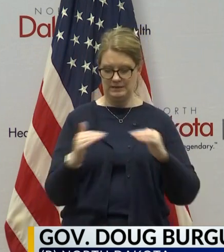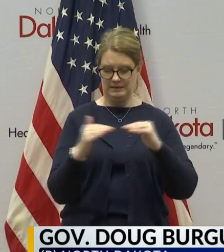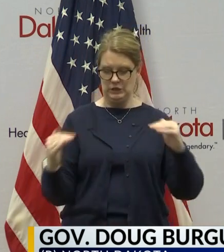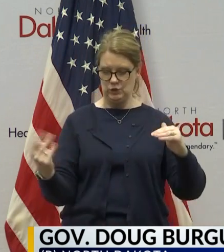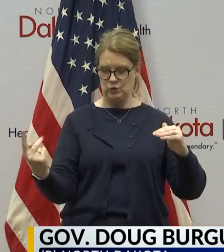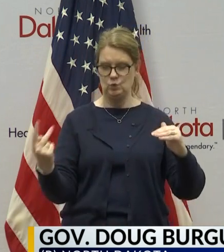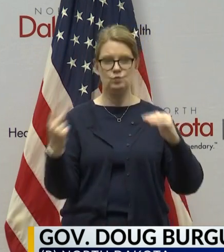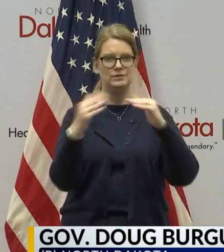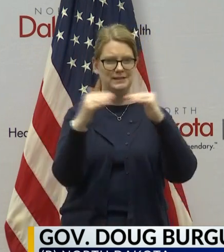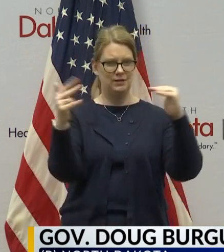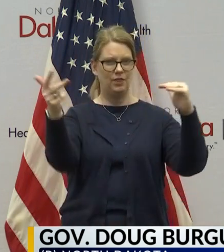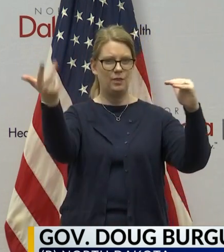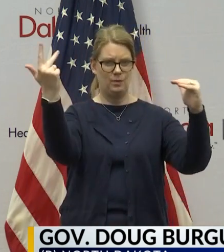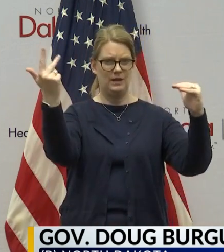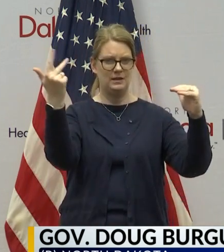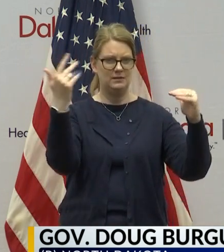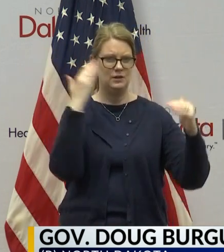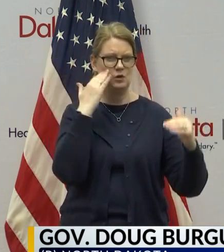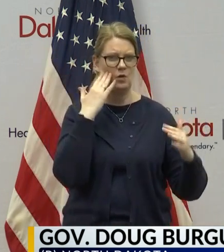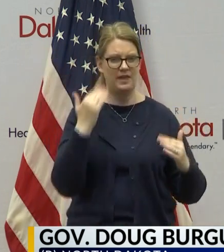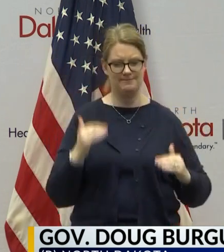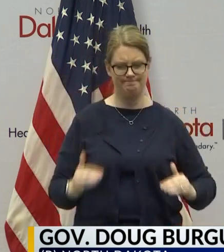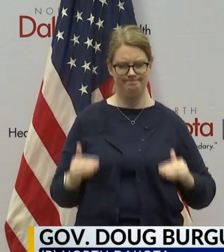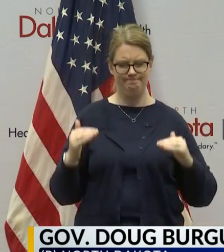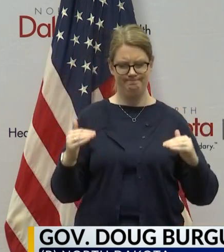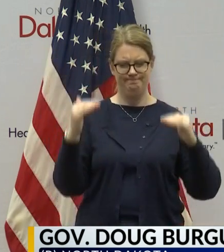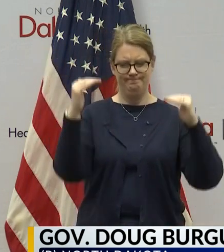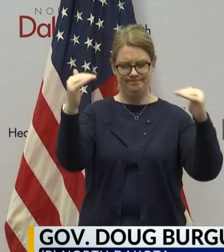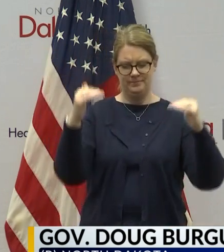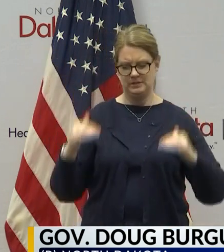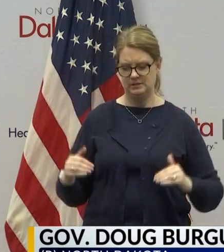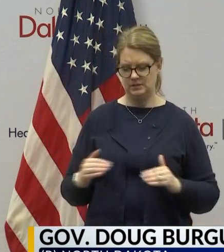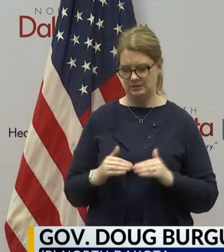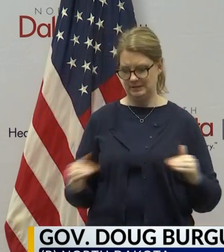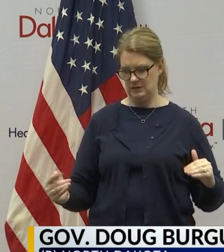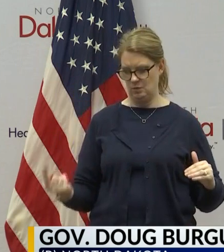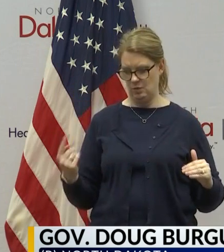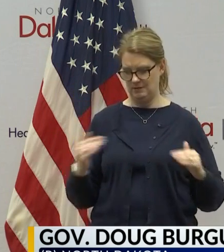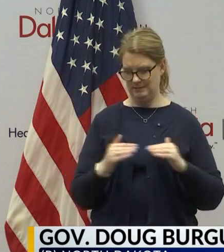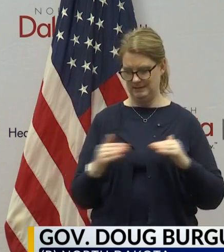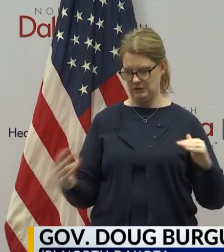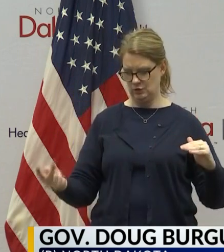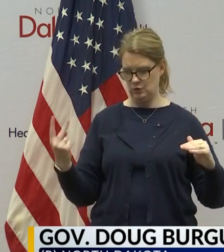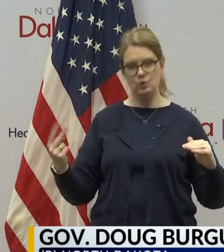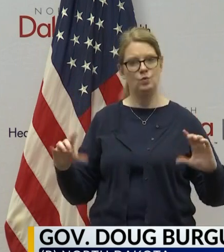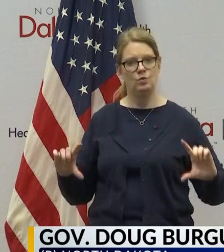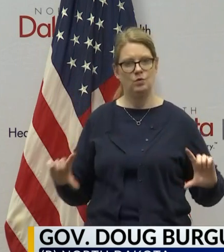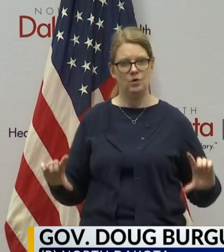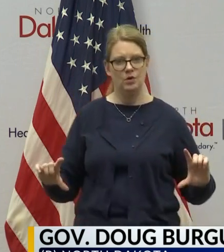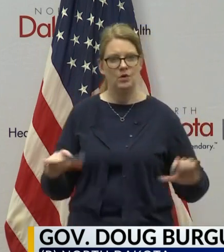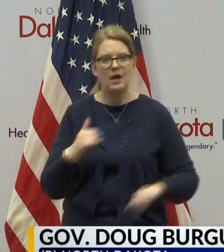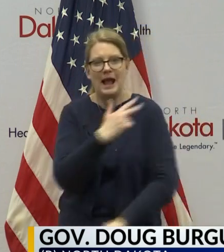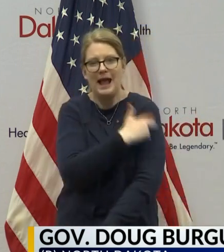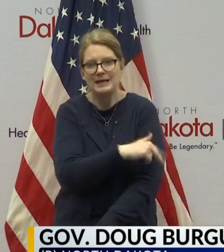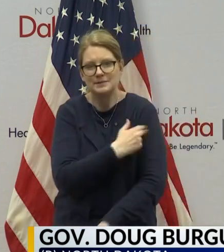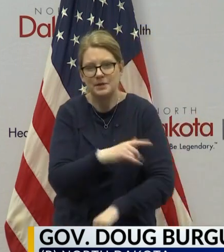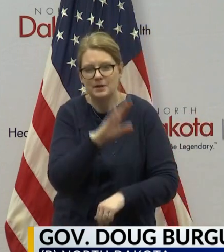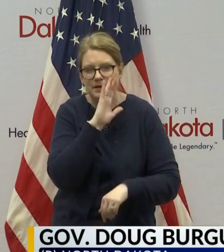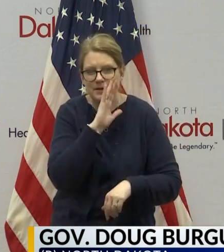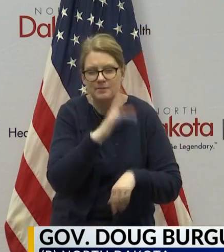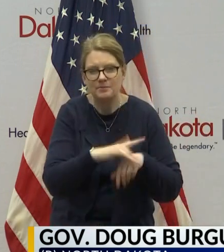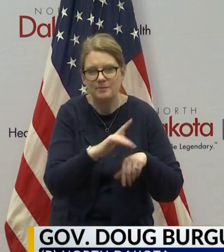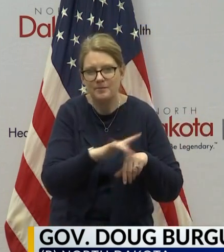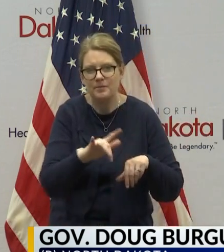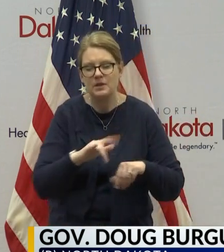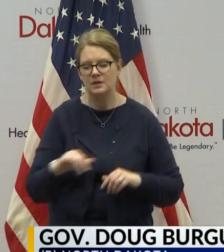3, which would take Tier 1 and Tier 2 would be hospital capacity that we could, Tier 1 is